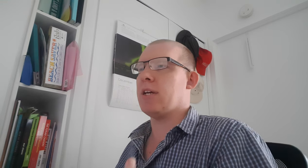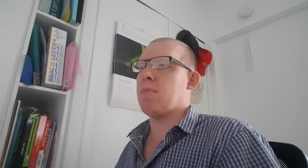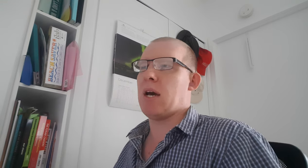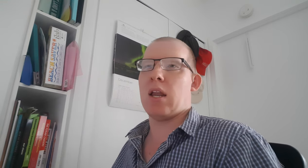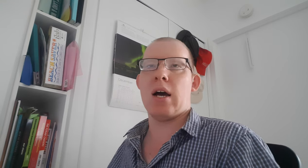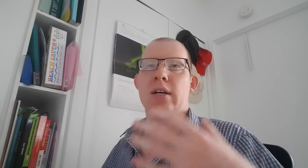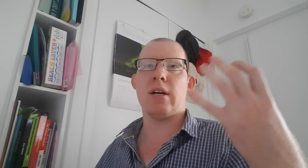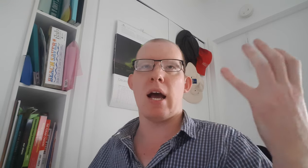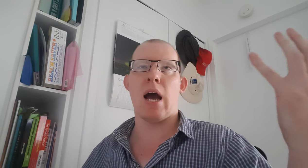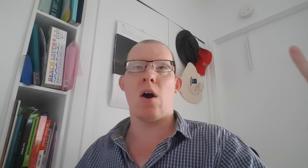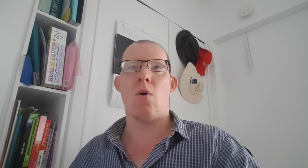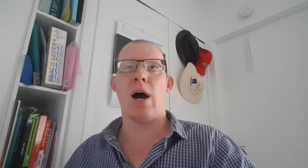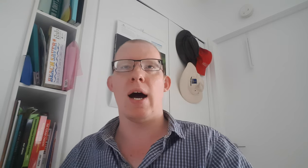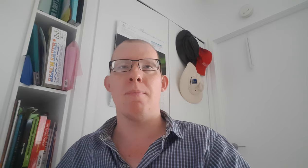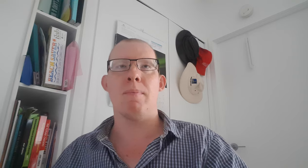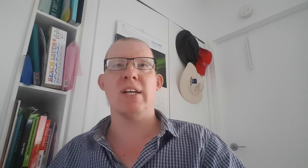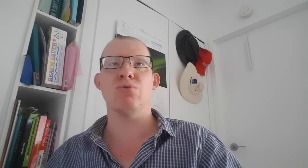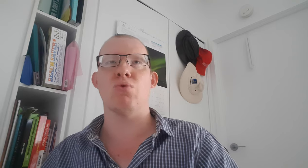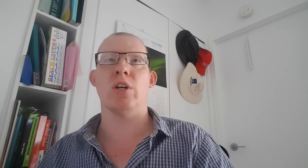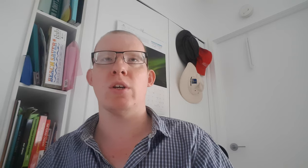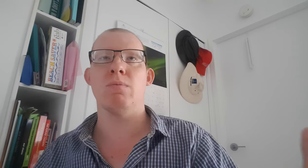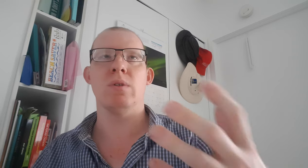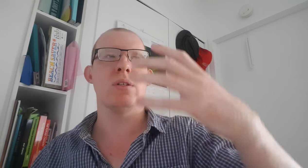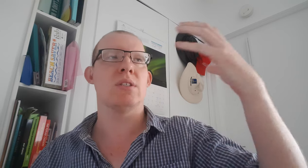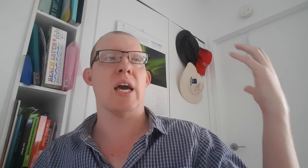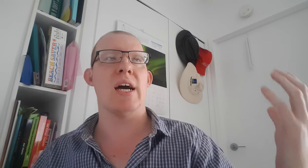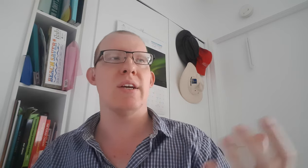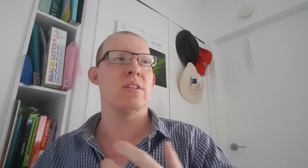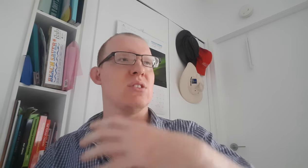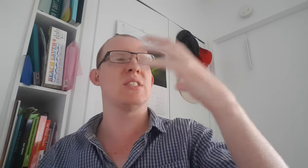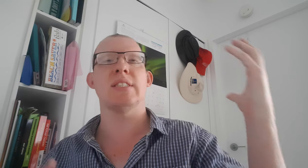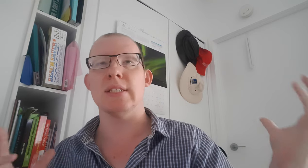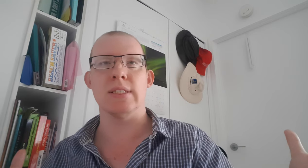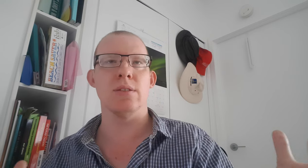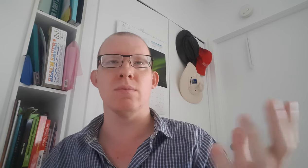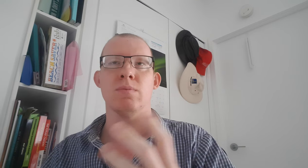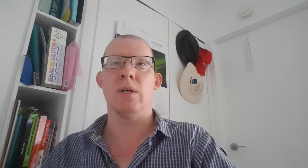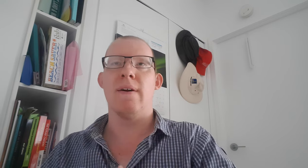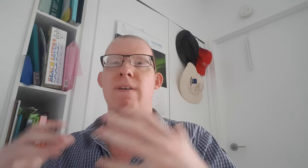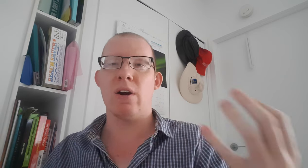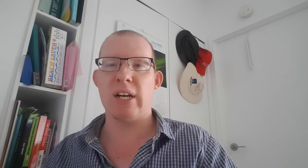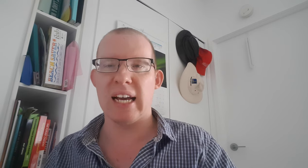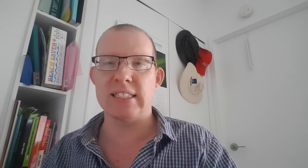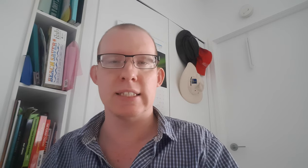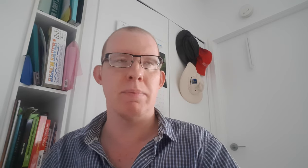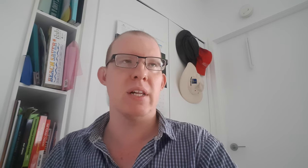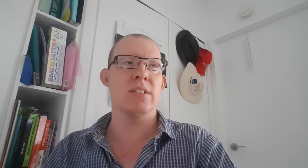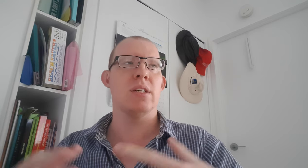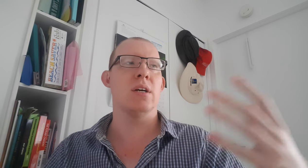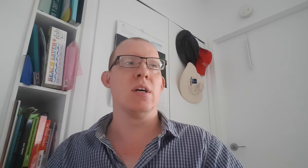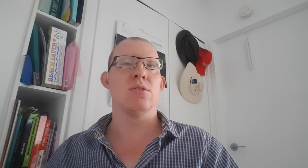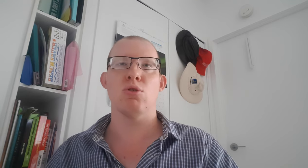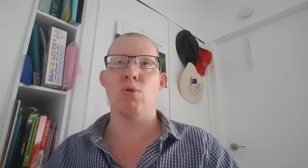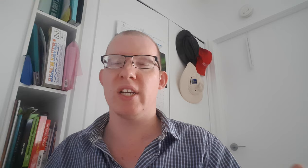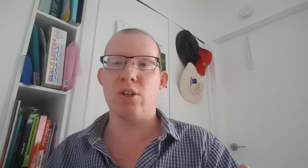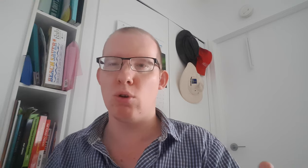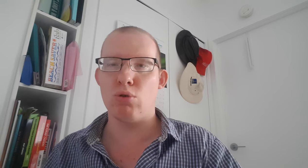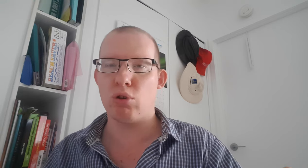about like how mainstream security system failed accessibility, social inclusion,